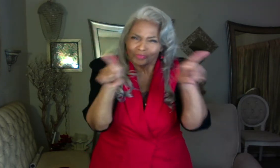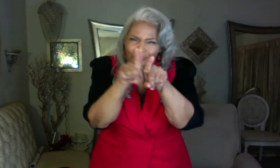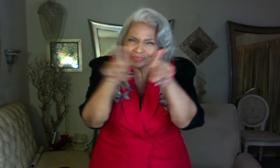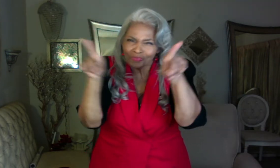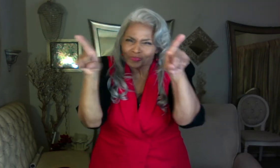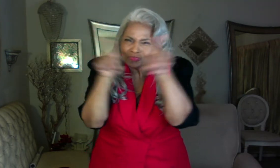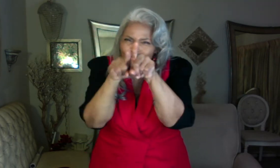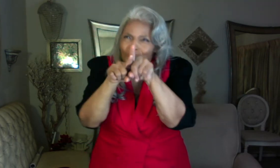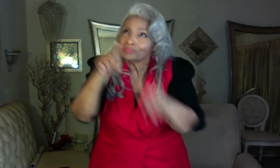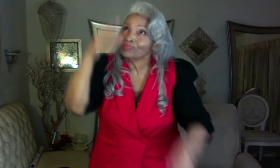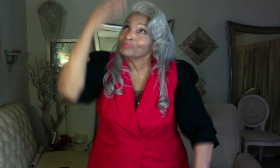him.